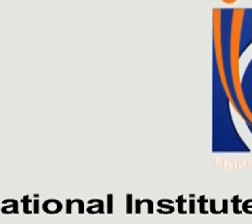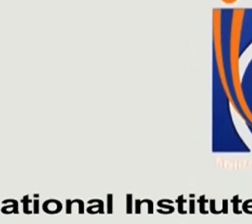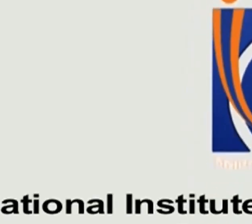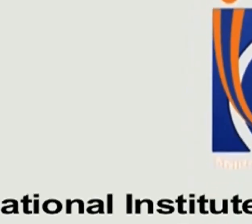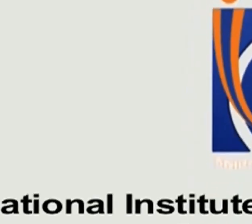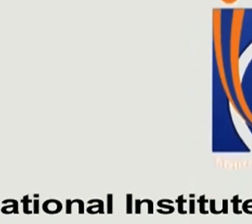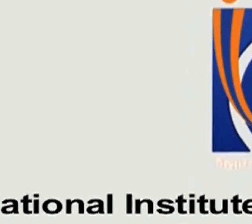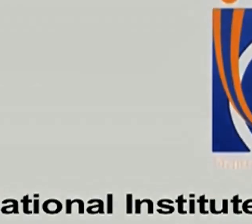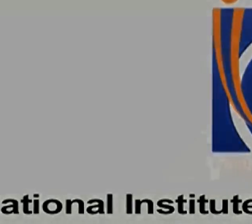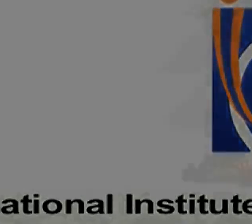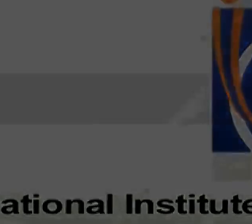Namaste. Namaste. Namaste. Namaste. Namaste.